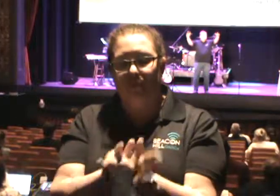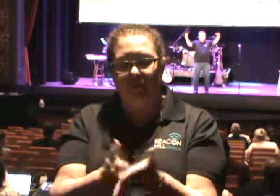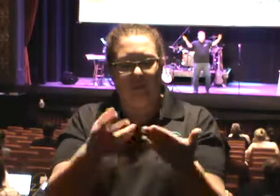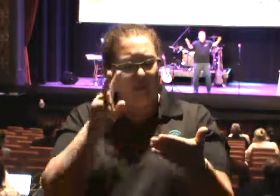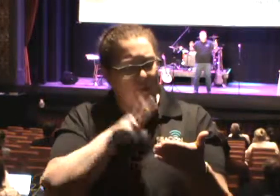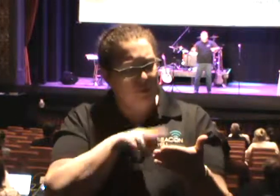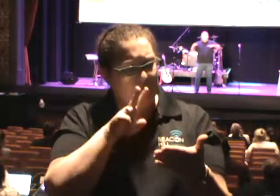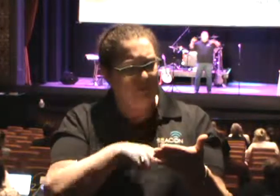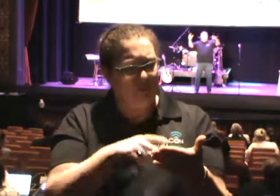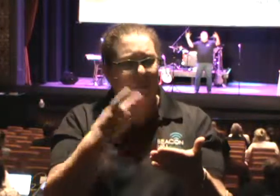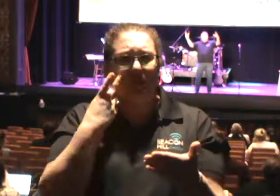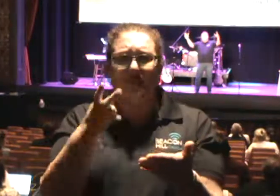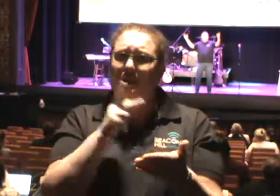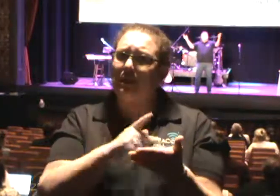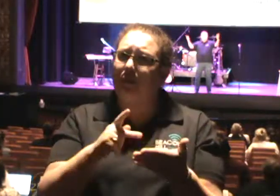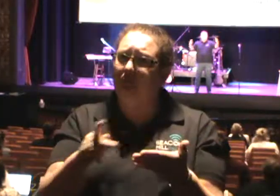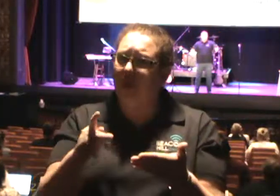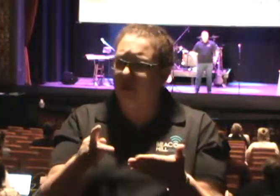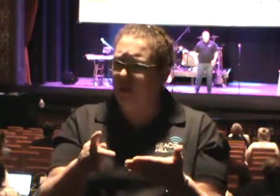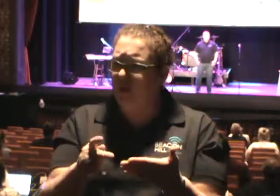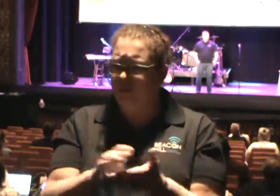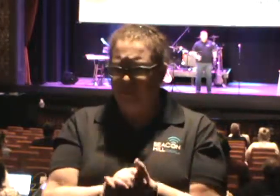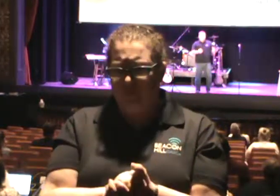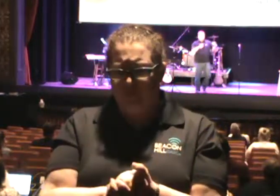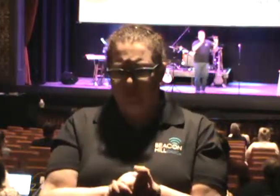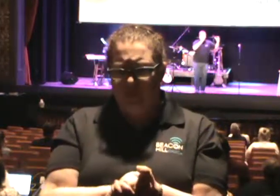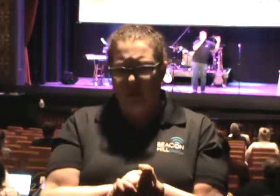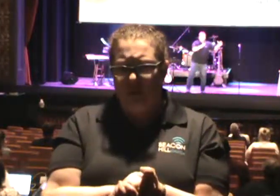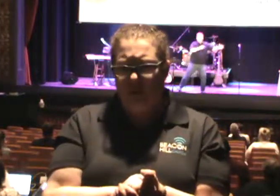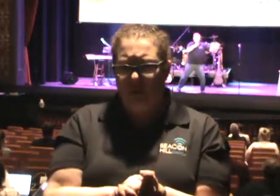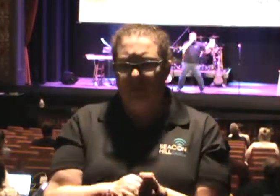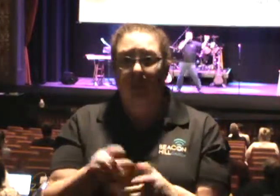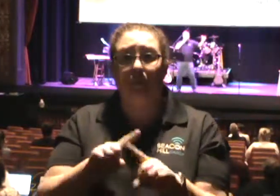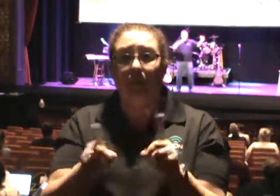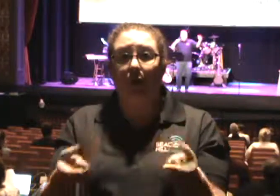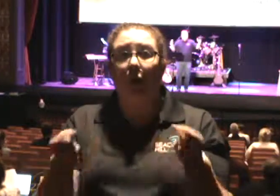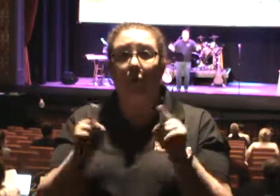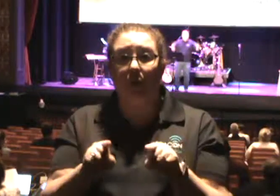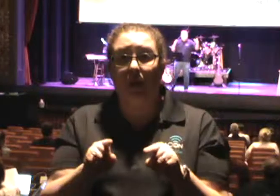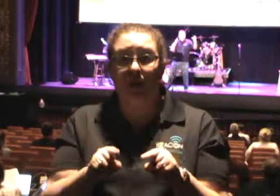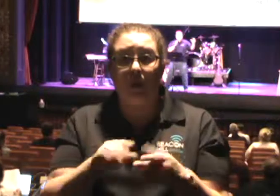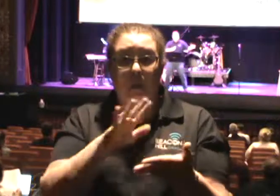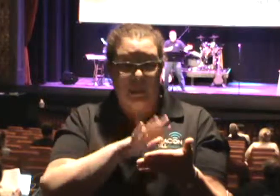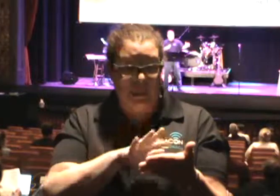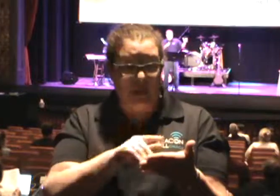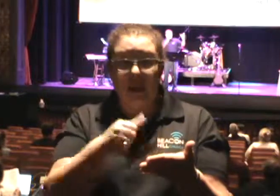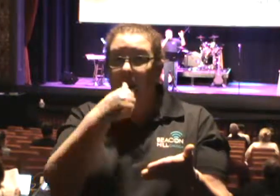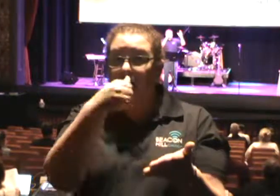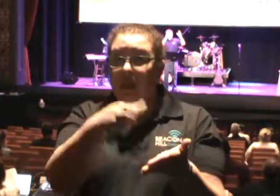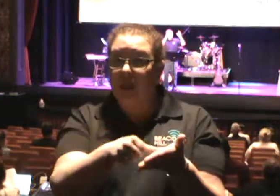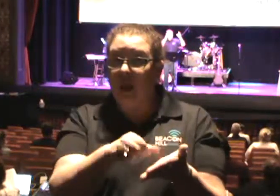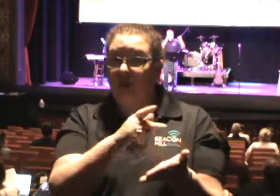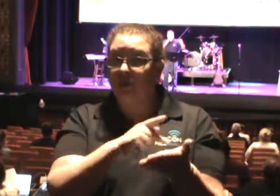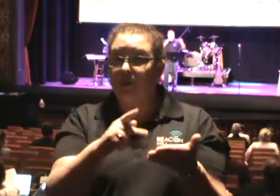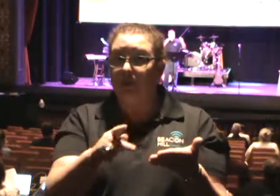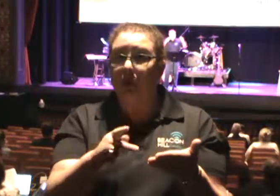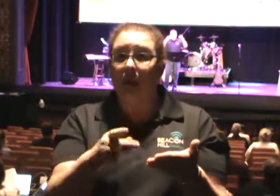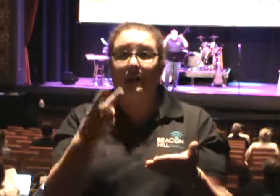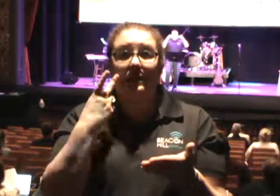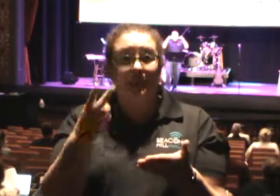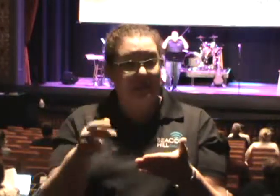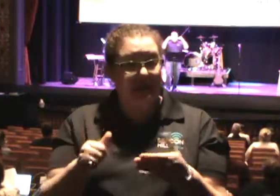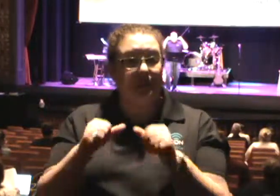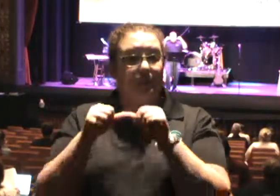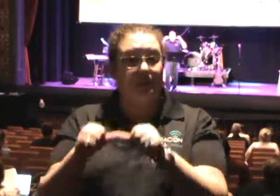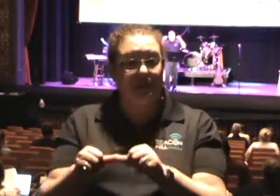it's in my manuscript. I won't go through all of the instances, but when you walk through the letters of Paul, what you see is a consistent